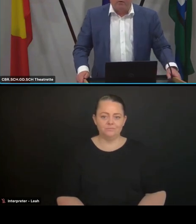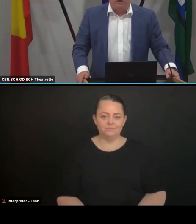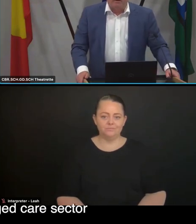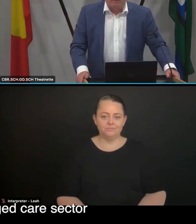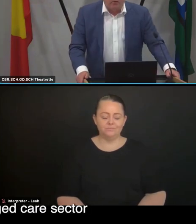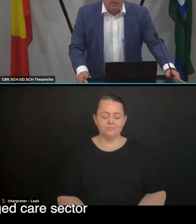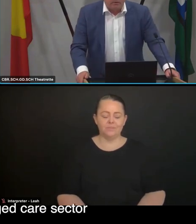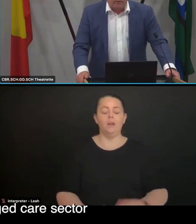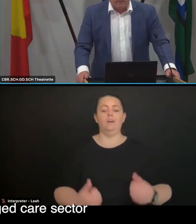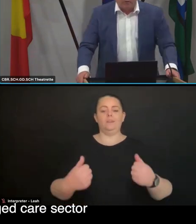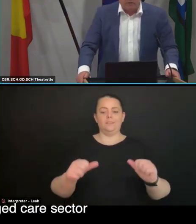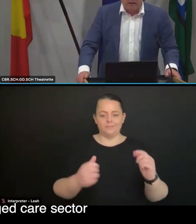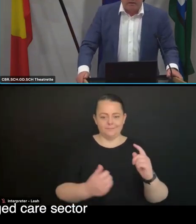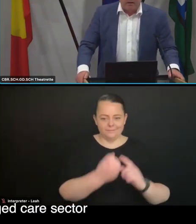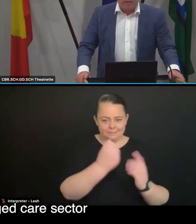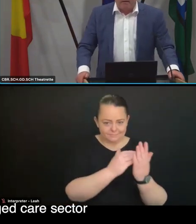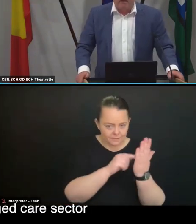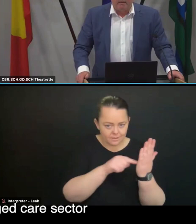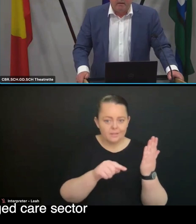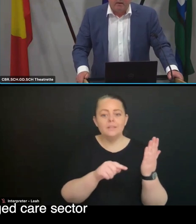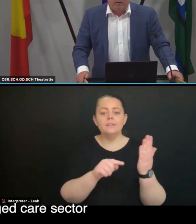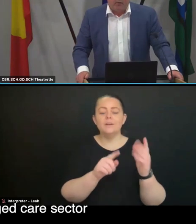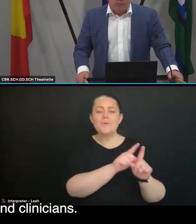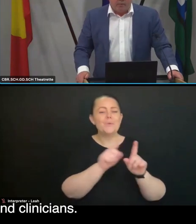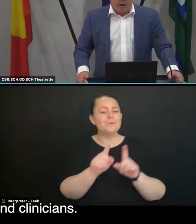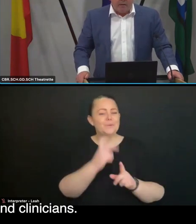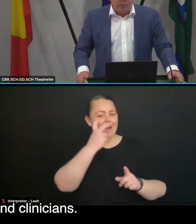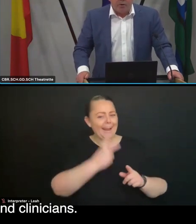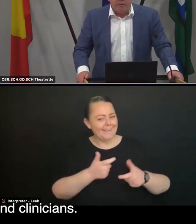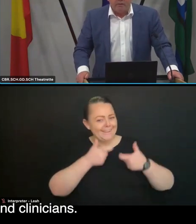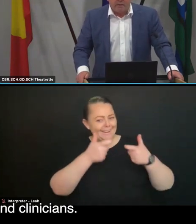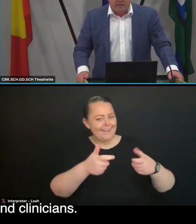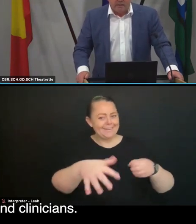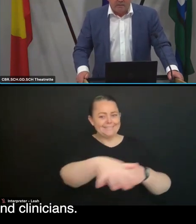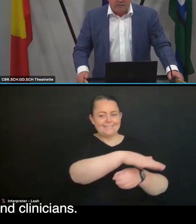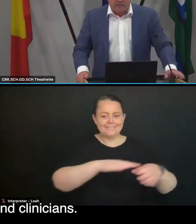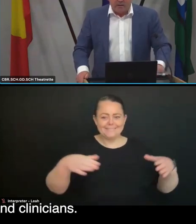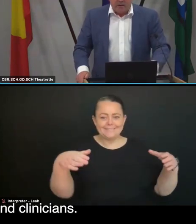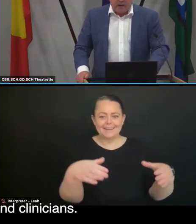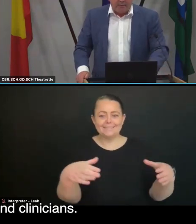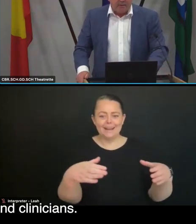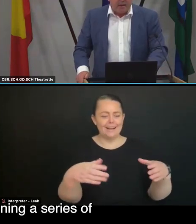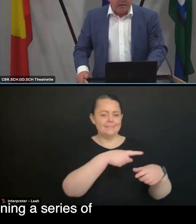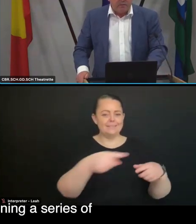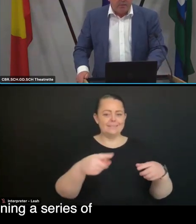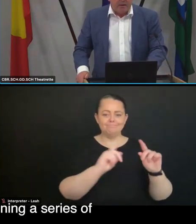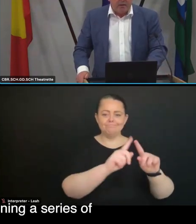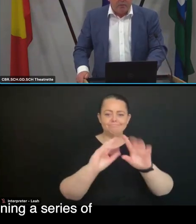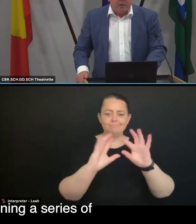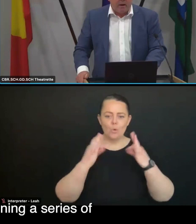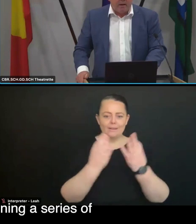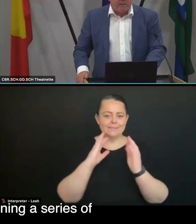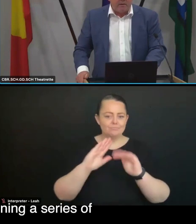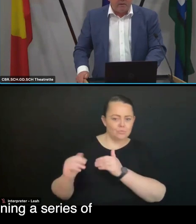It also includes, of course, the aged care sector, including providers, workers and clinicians. After today's